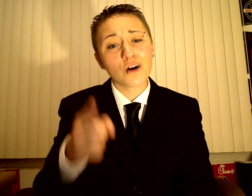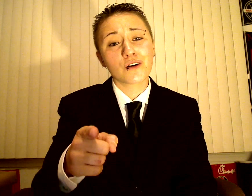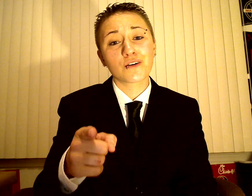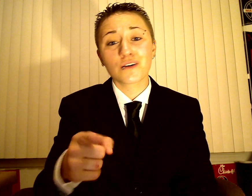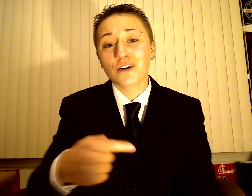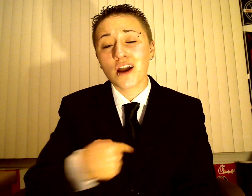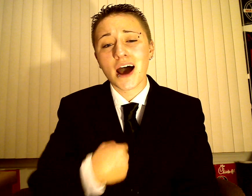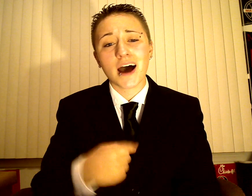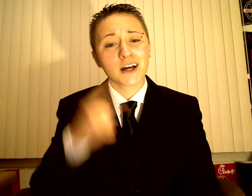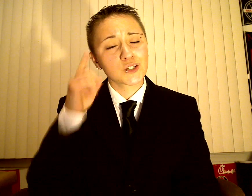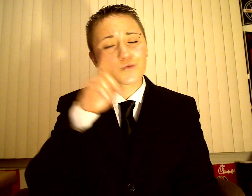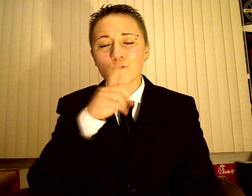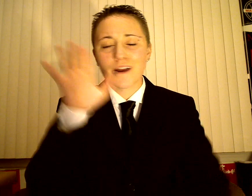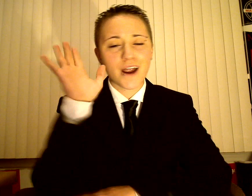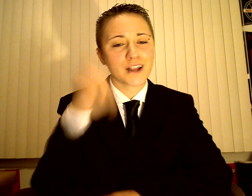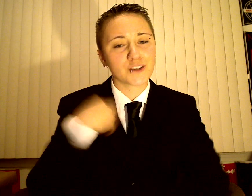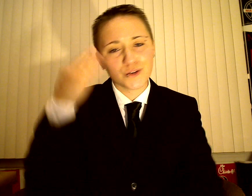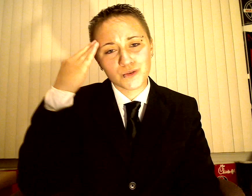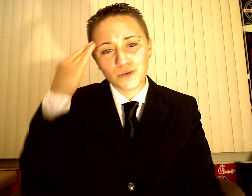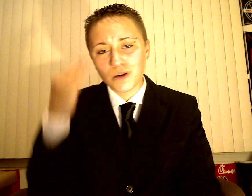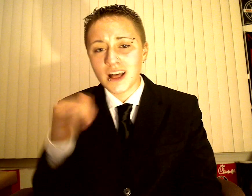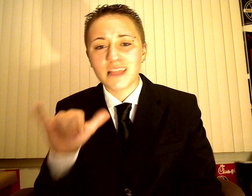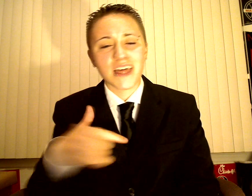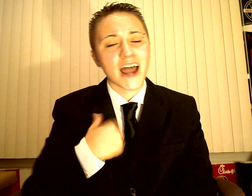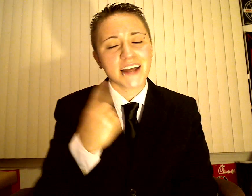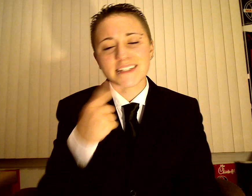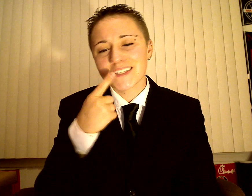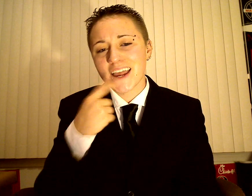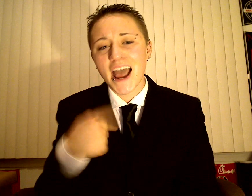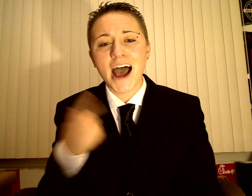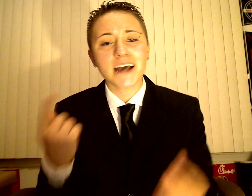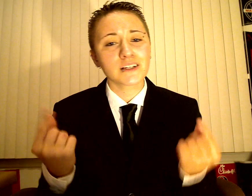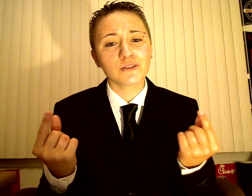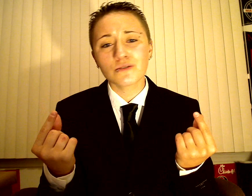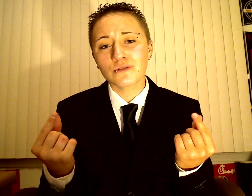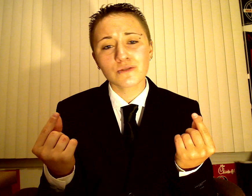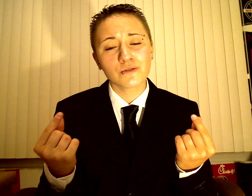her I swear I knew that I'd say I do